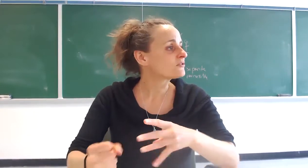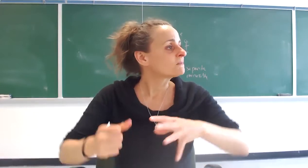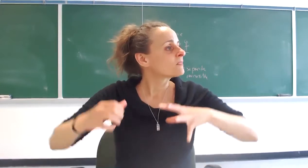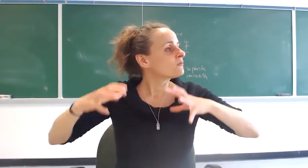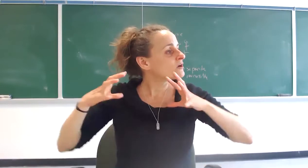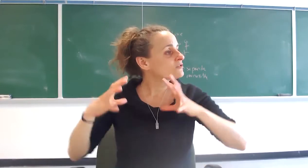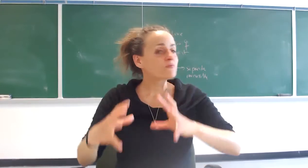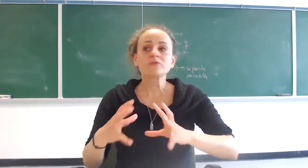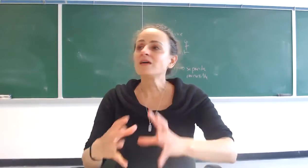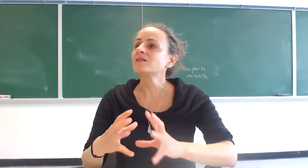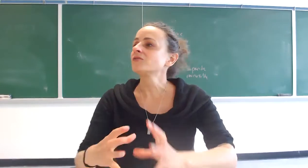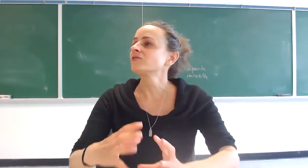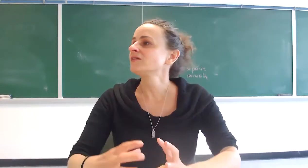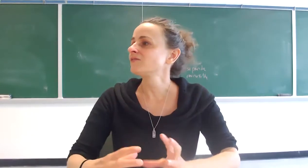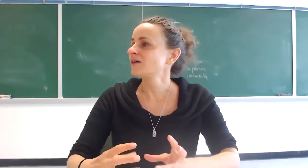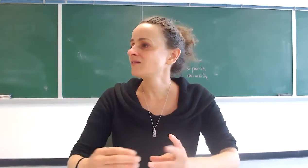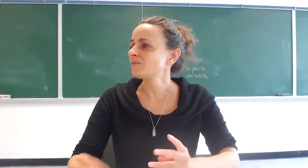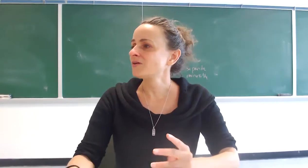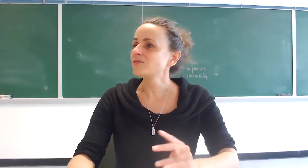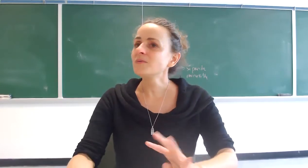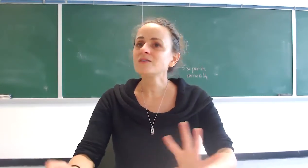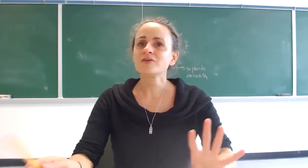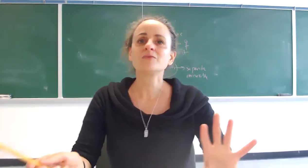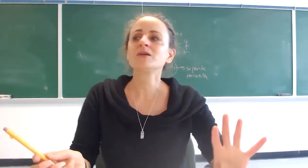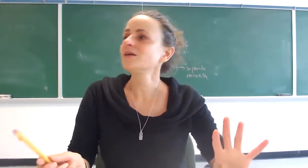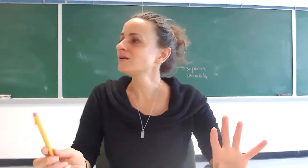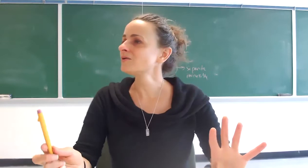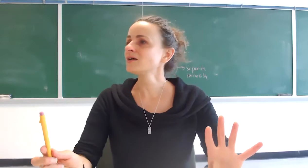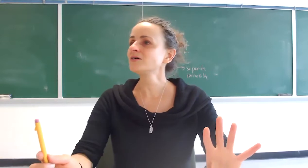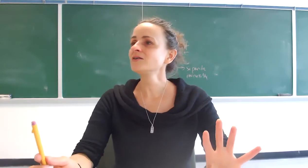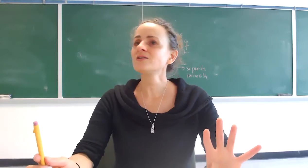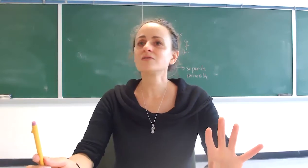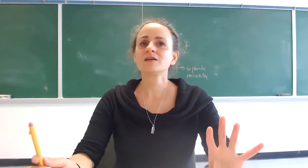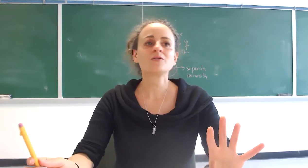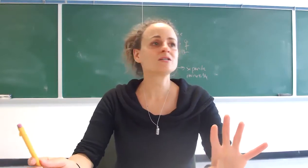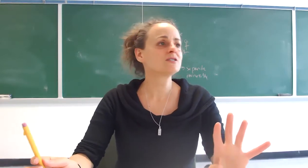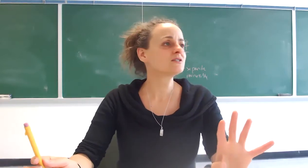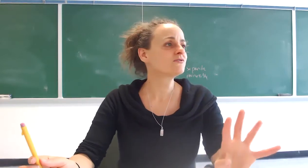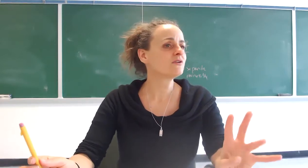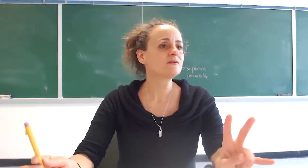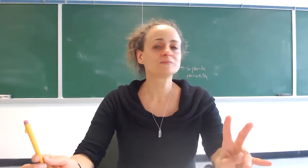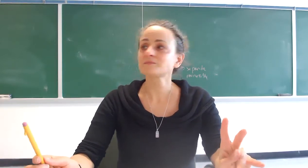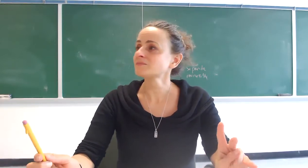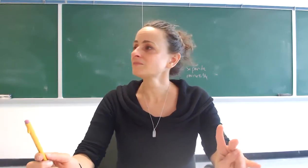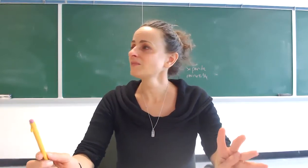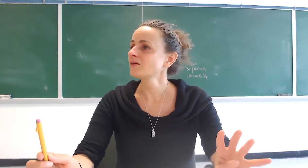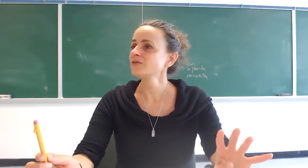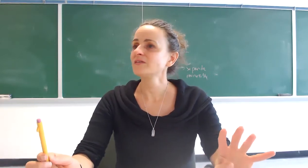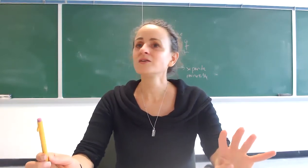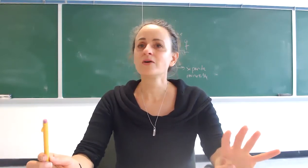we are the protectors of the divine spark everybody follow me are we all good every any questions so far are you seeing your